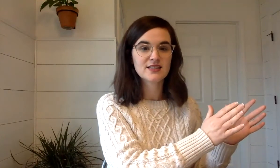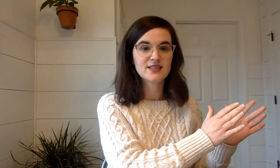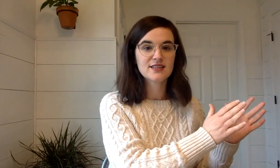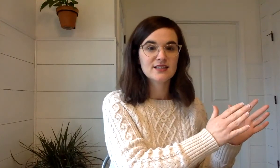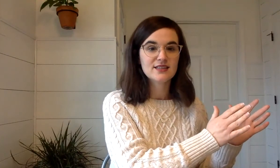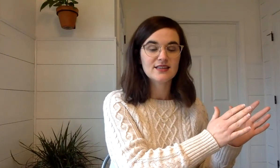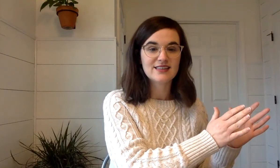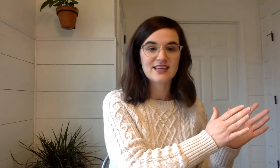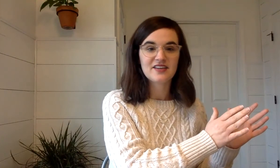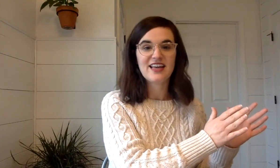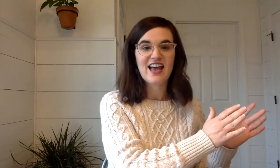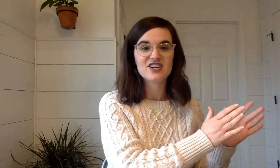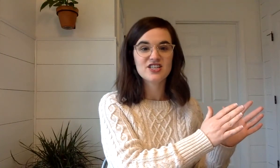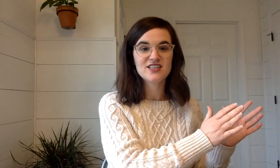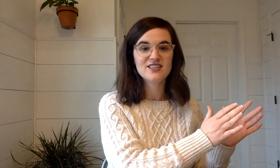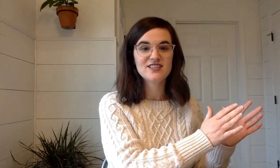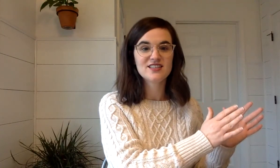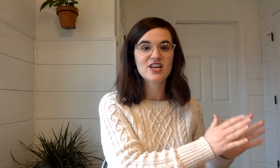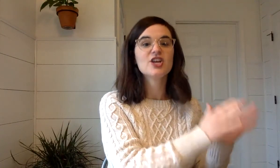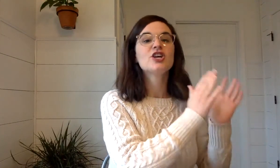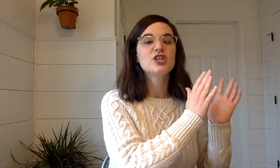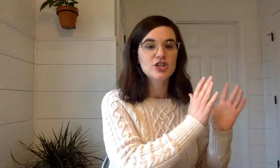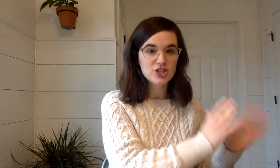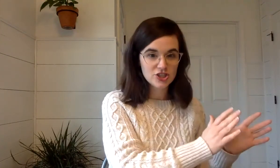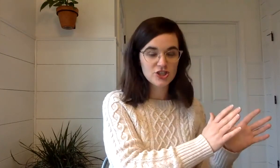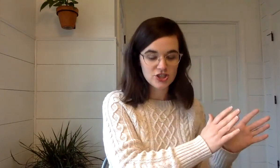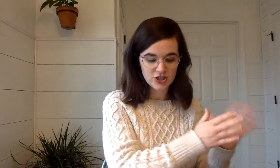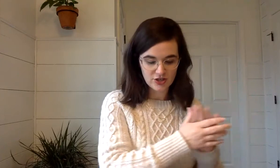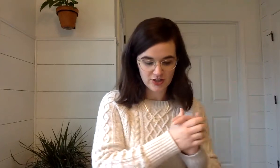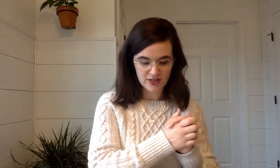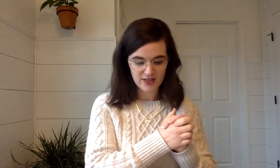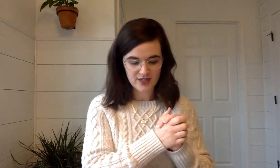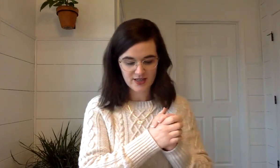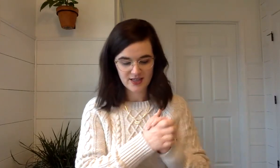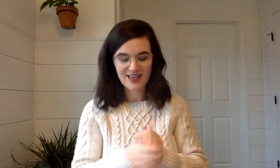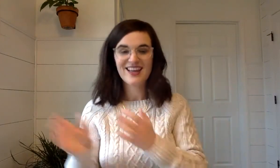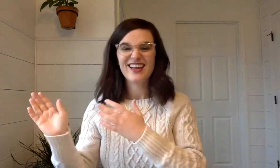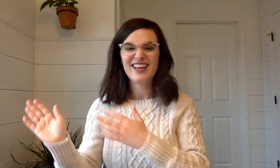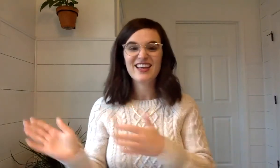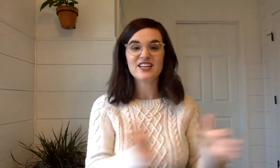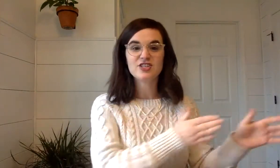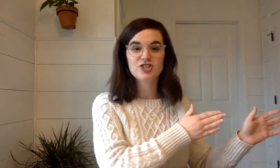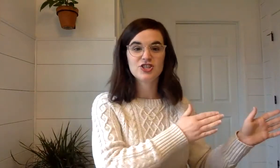Last sound in cash is sh. Good. Itch.